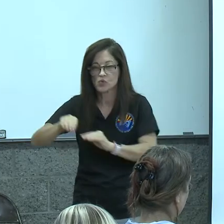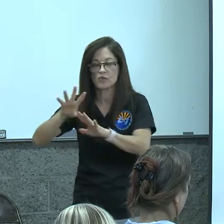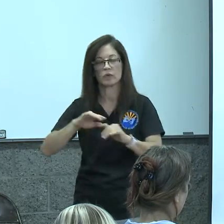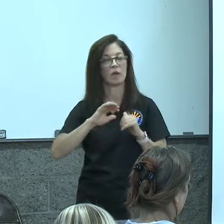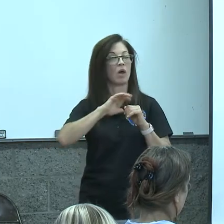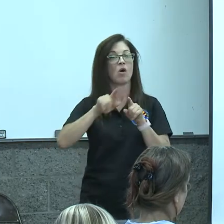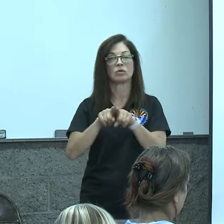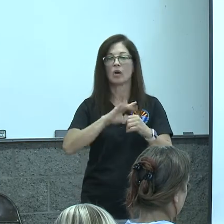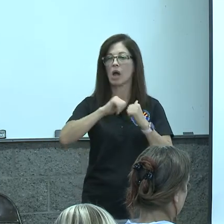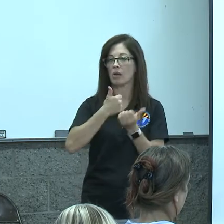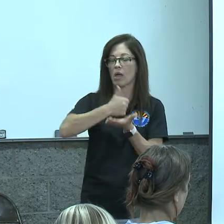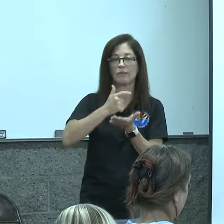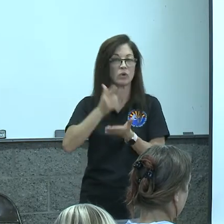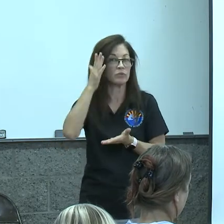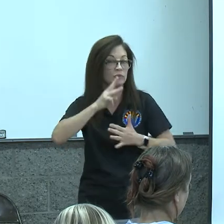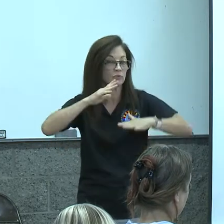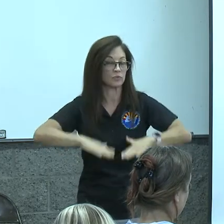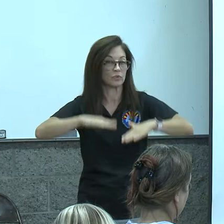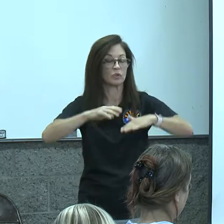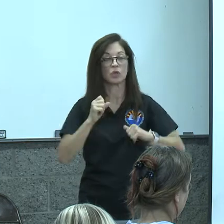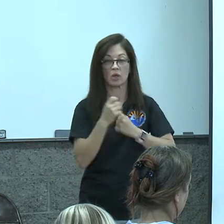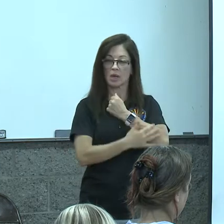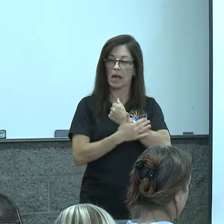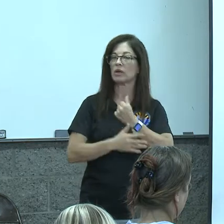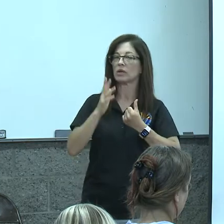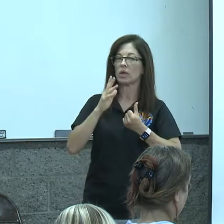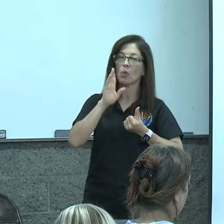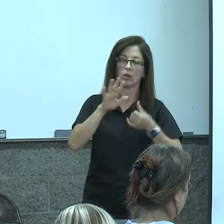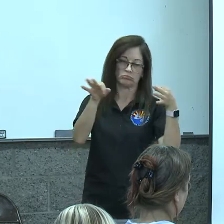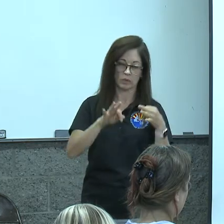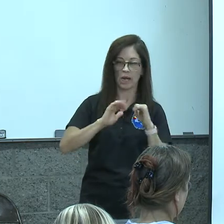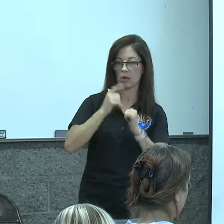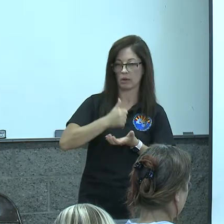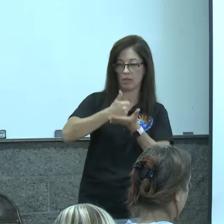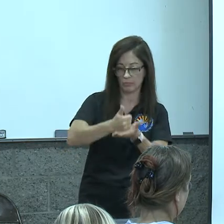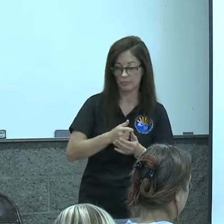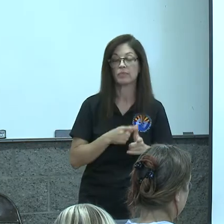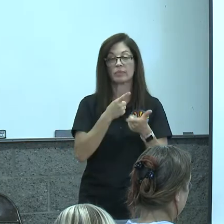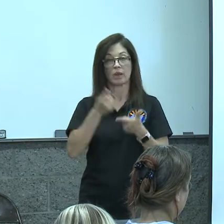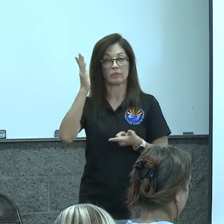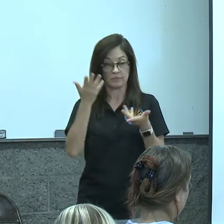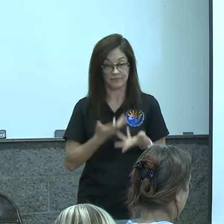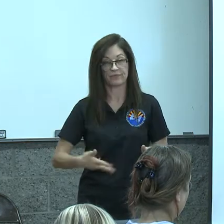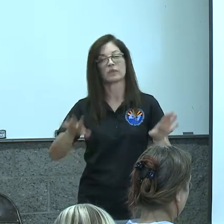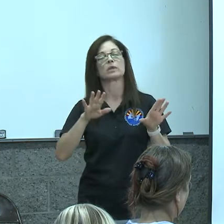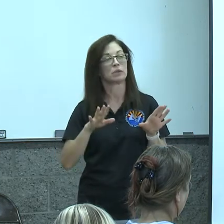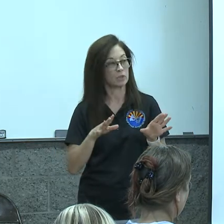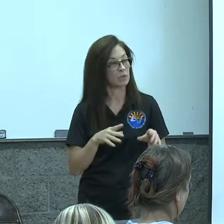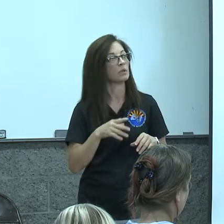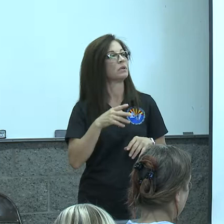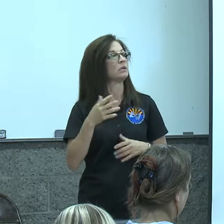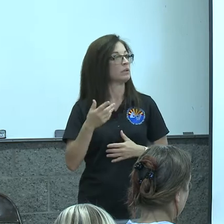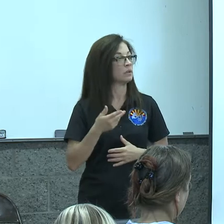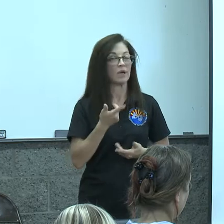and so you'll hear about that what the county is able to do to assist and then after the presentations and after we